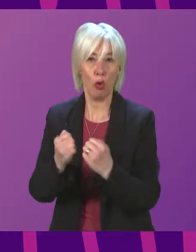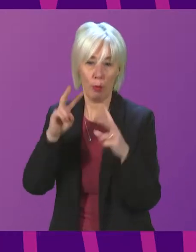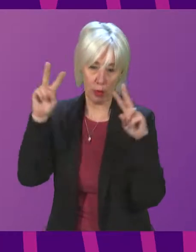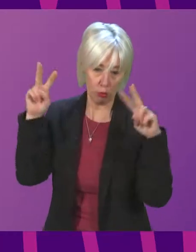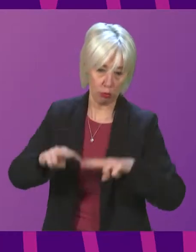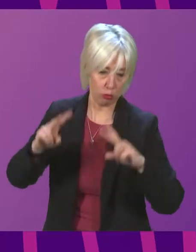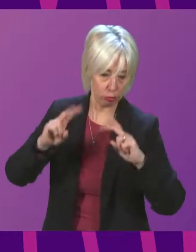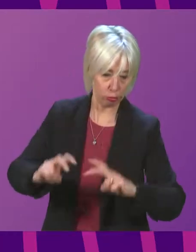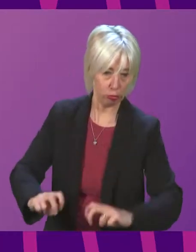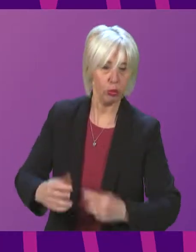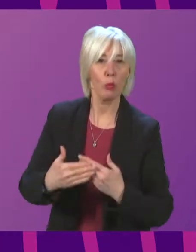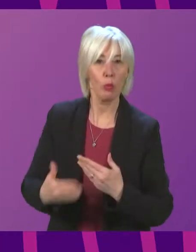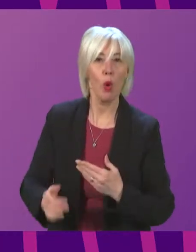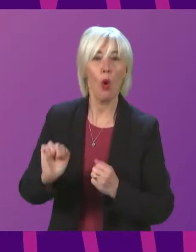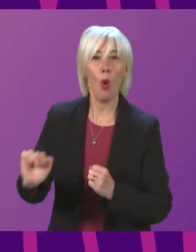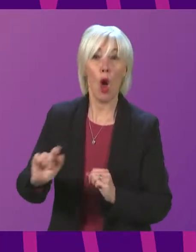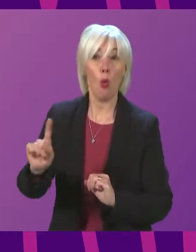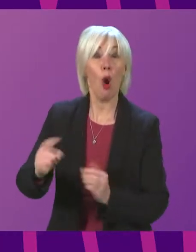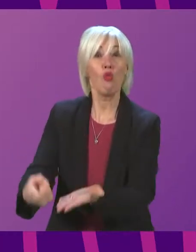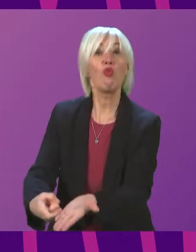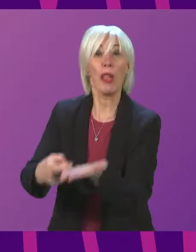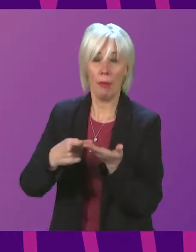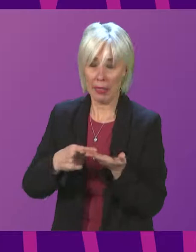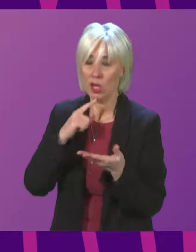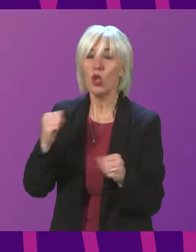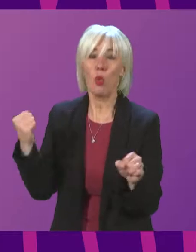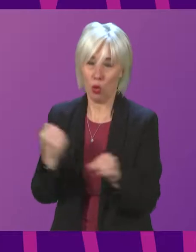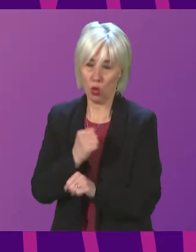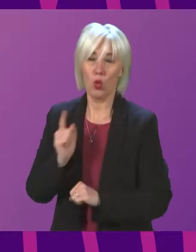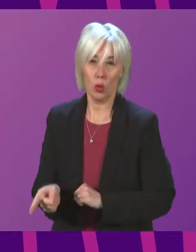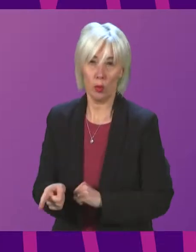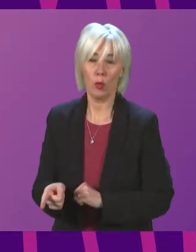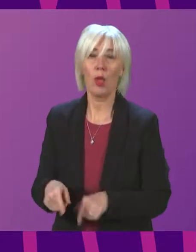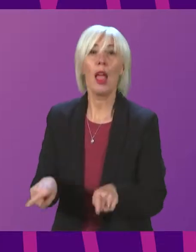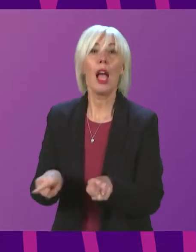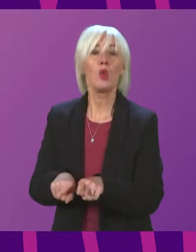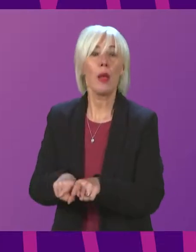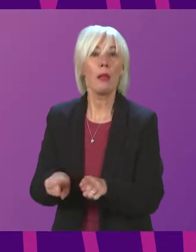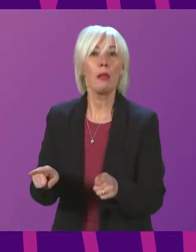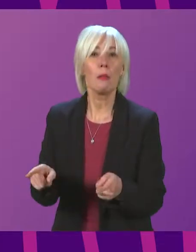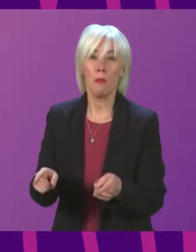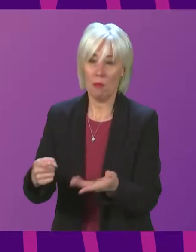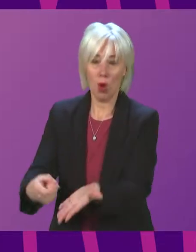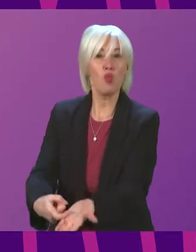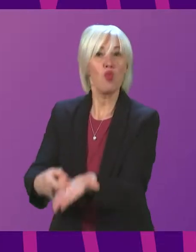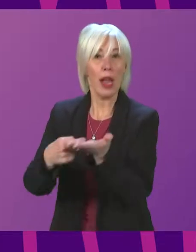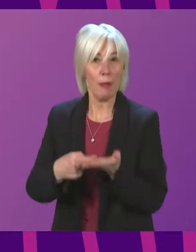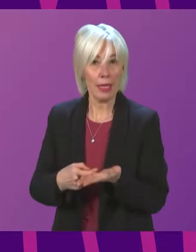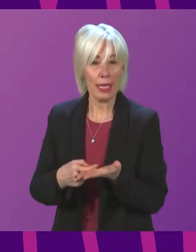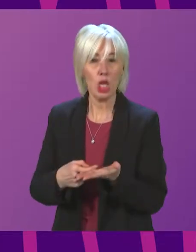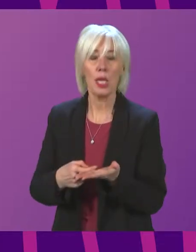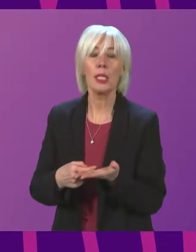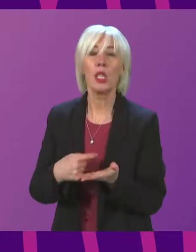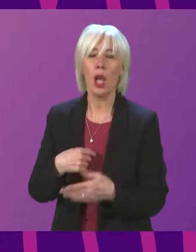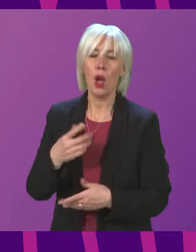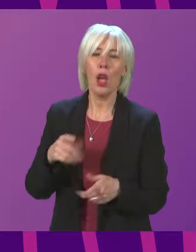We will act on their recommendations, and act on the recommendations and asks